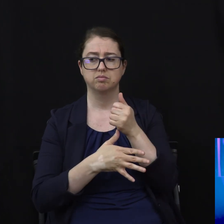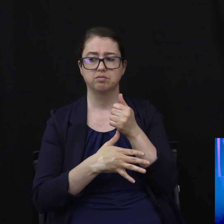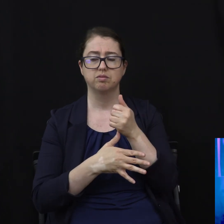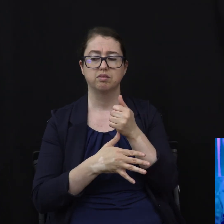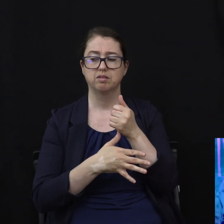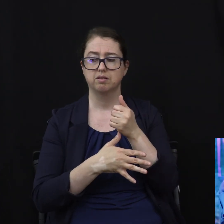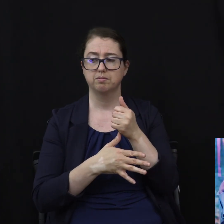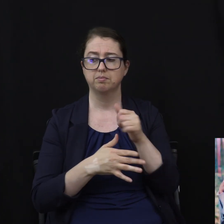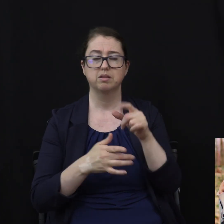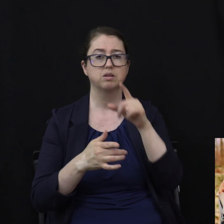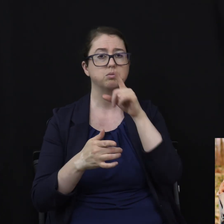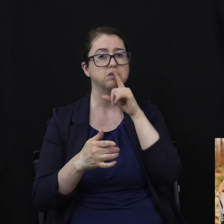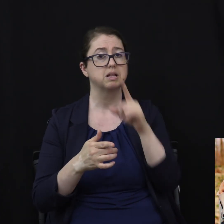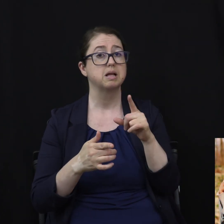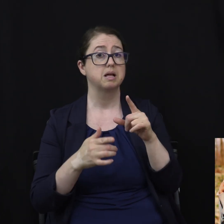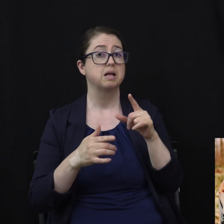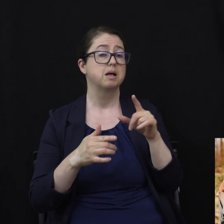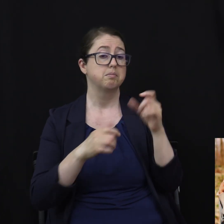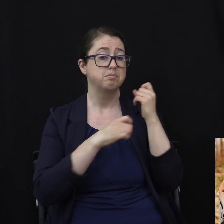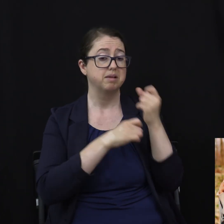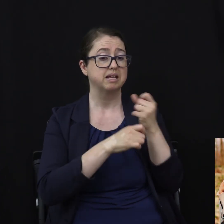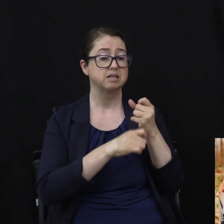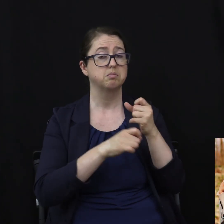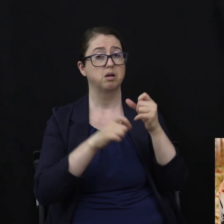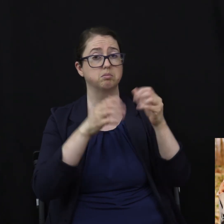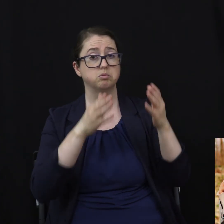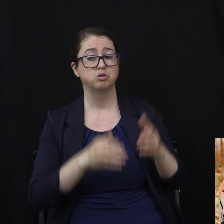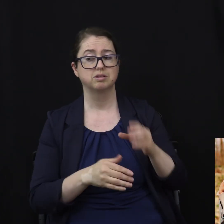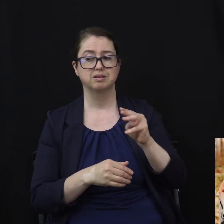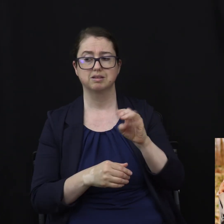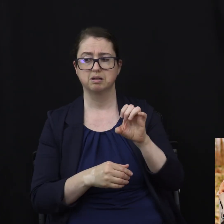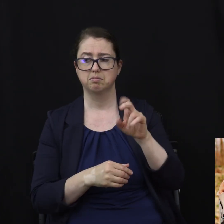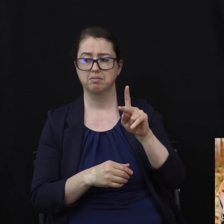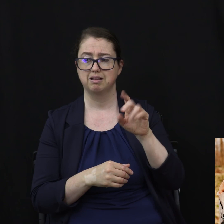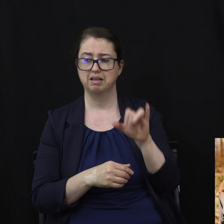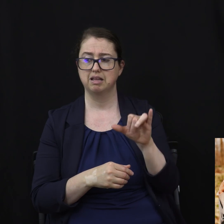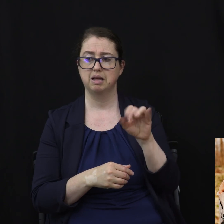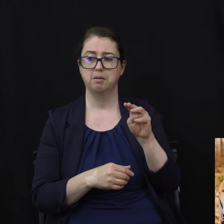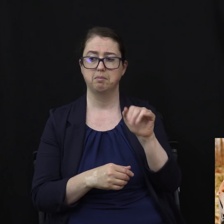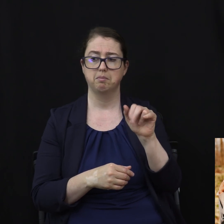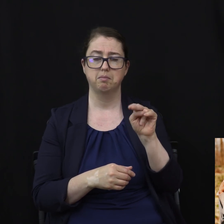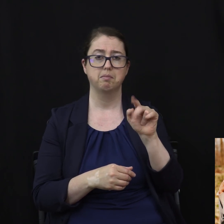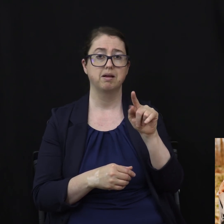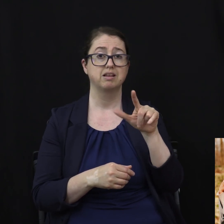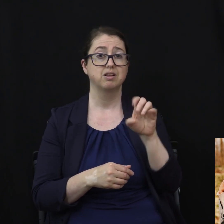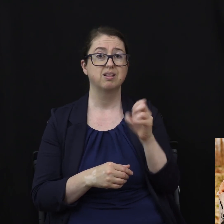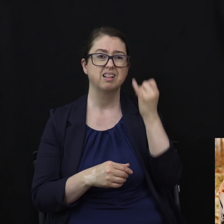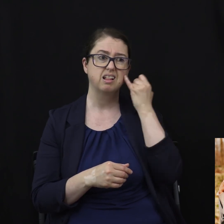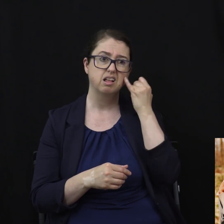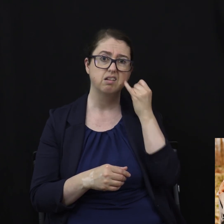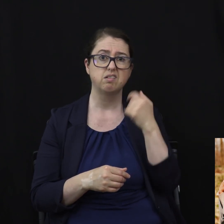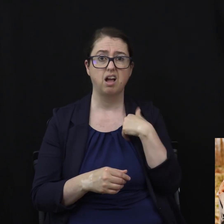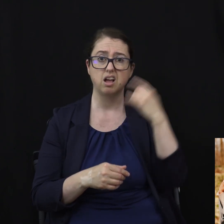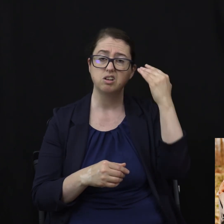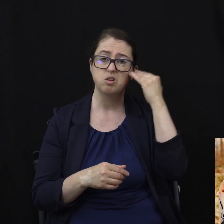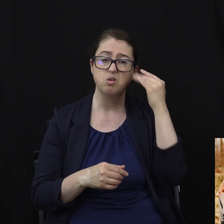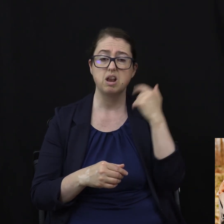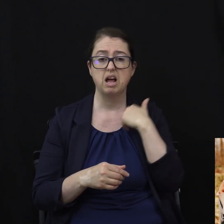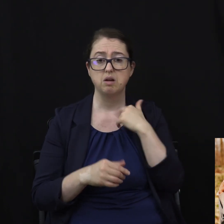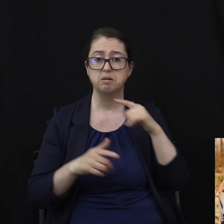once said, If I knew I was going to live this long, I would have taken better care of myself. Friends,